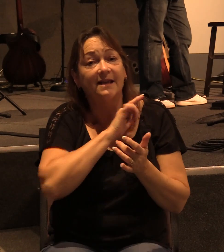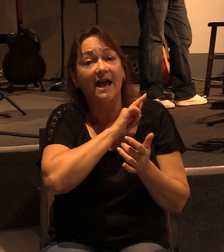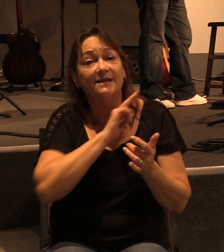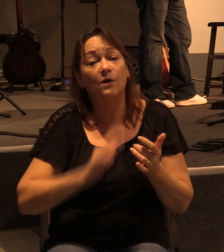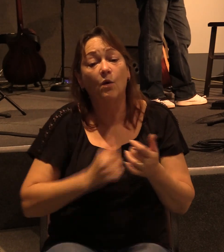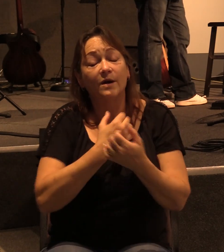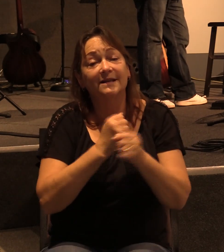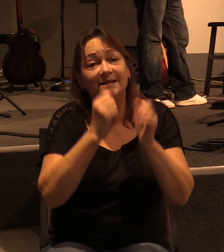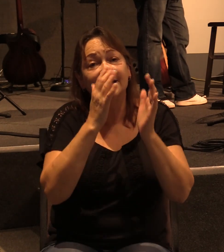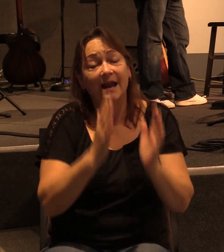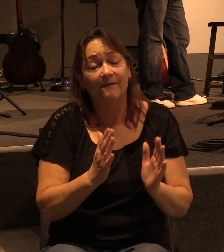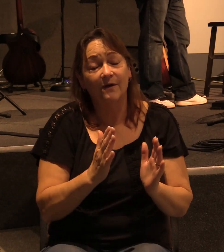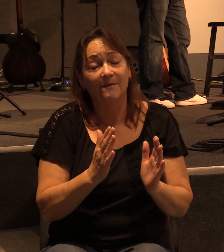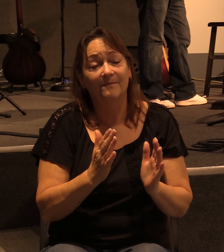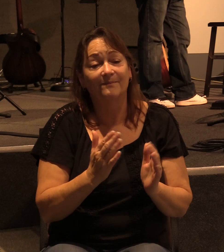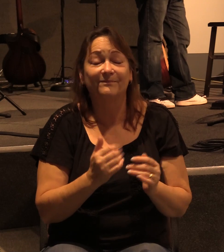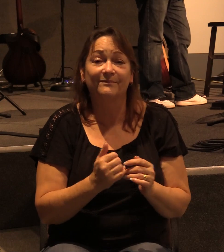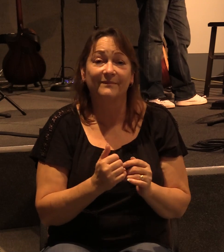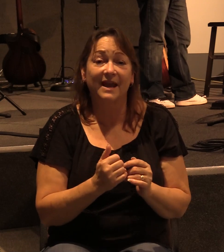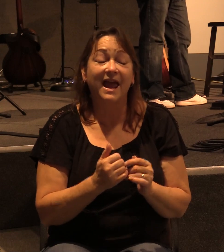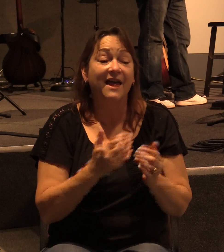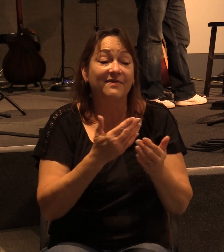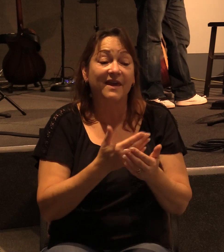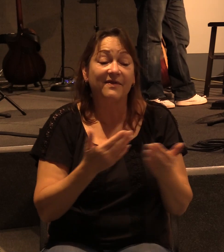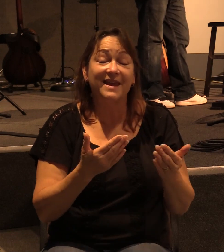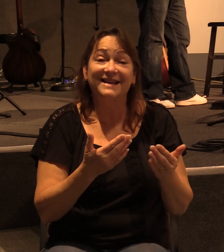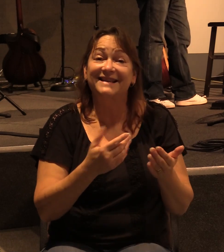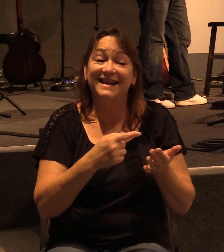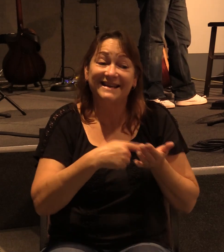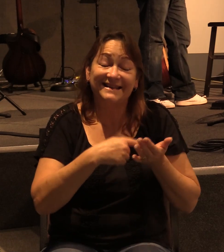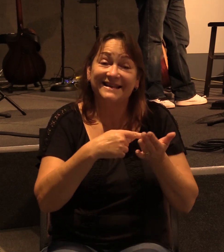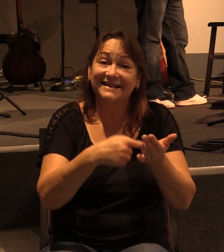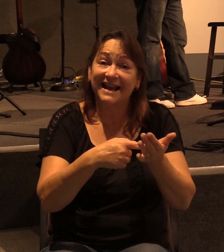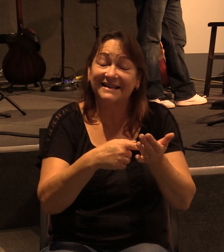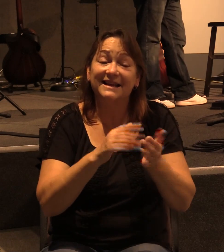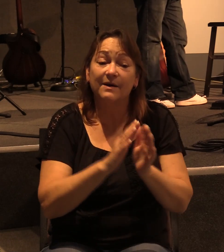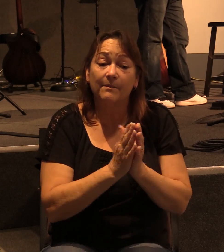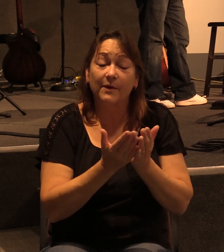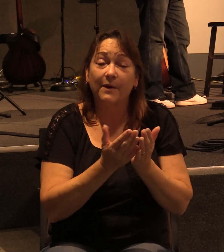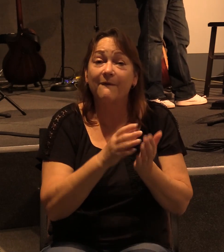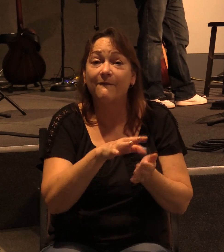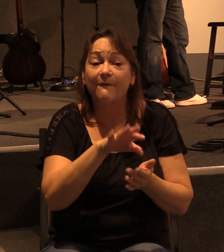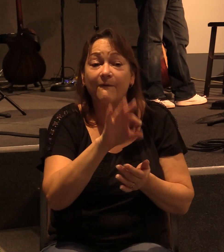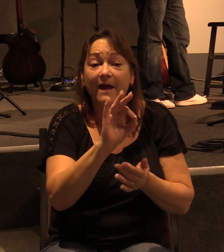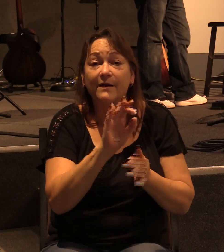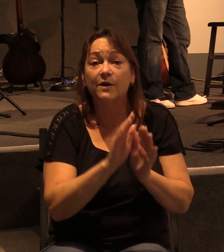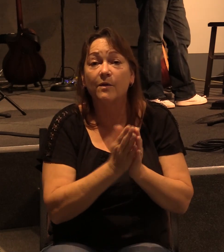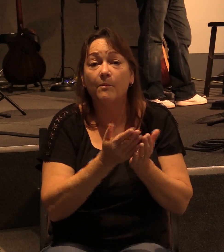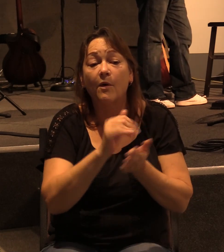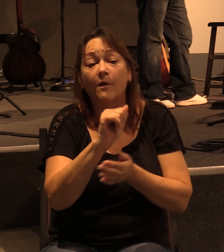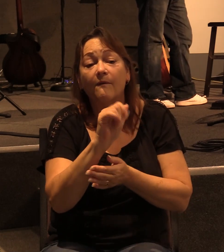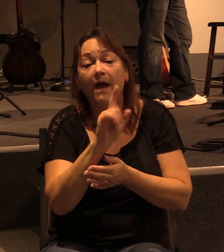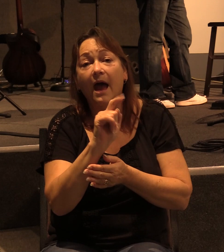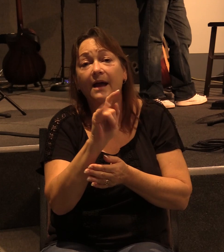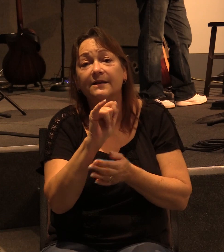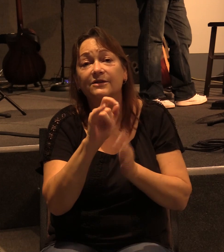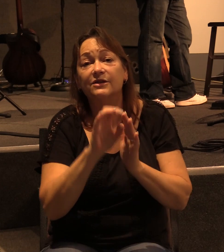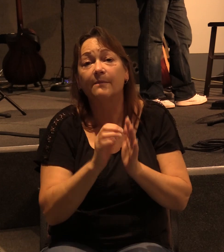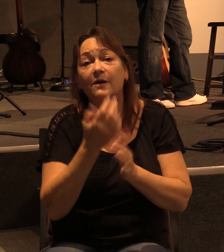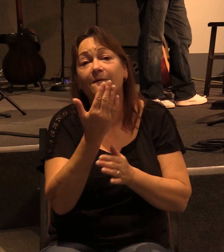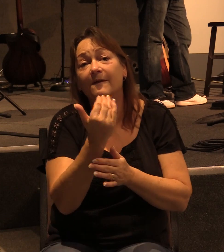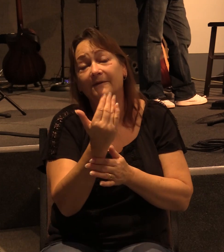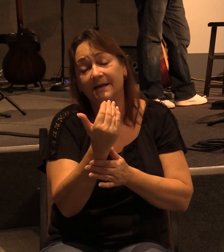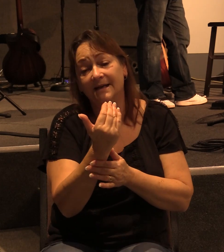Actually, the very things Paul's talking about in our text here can be found also in the book of Acts, chapter 15.